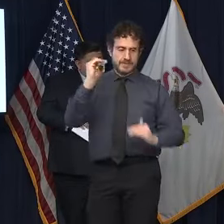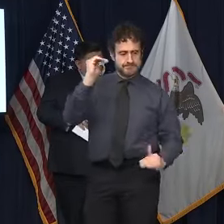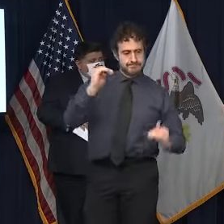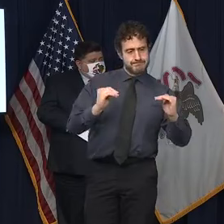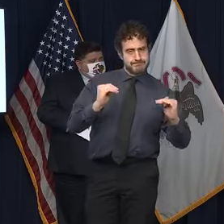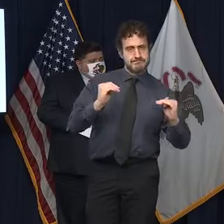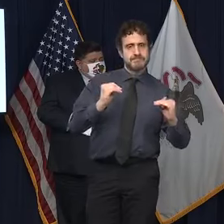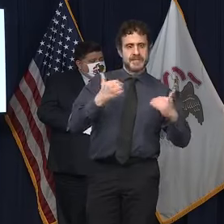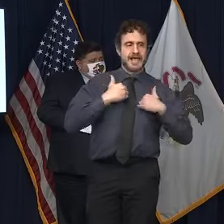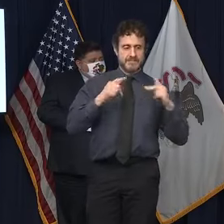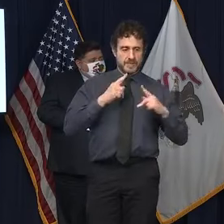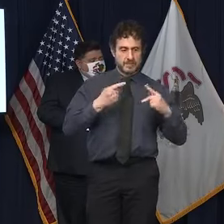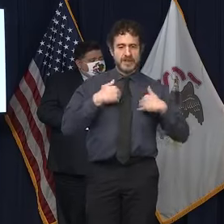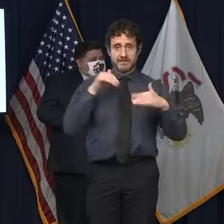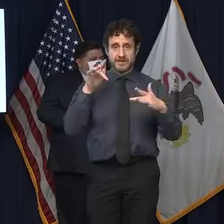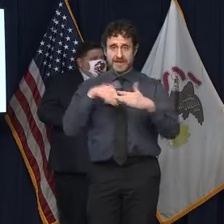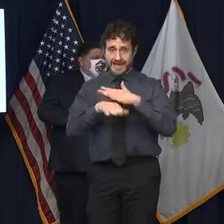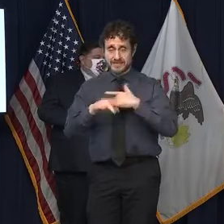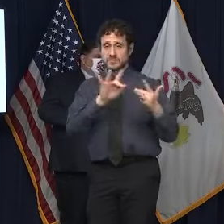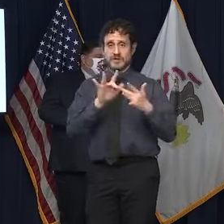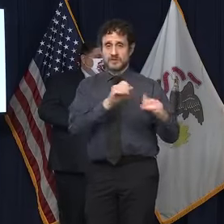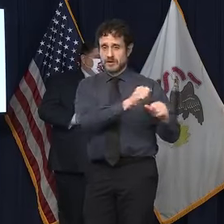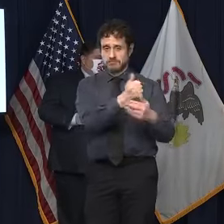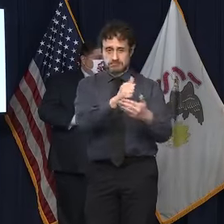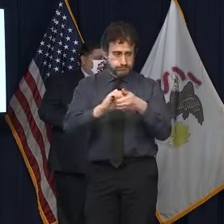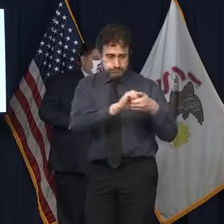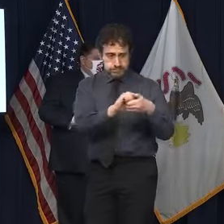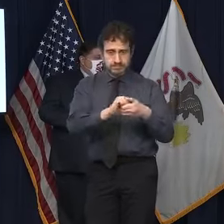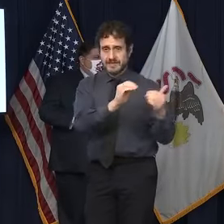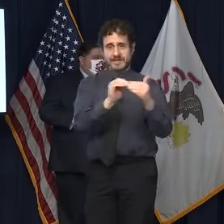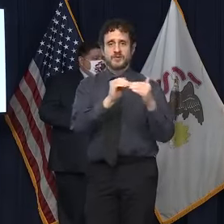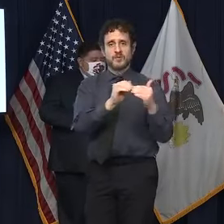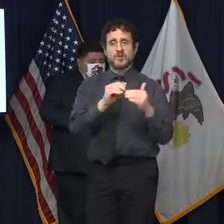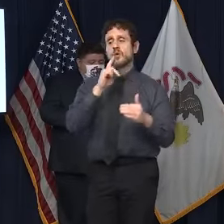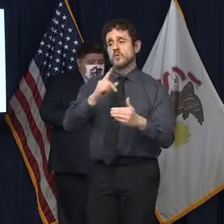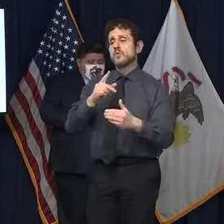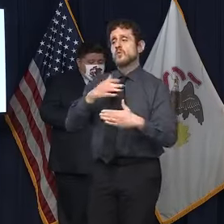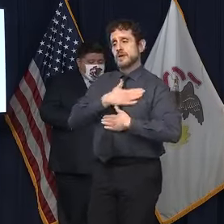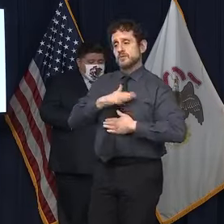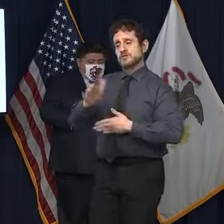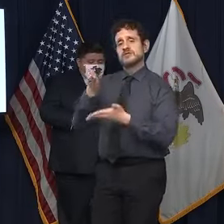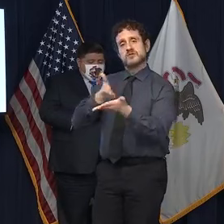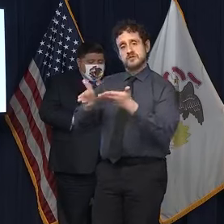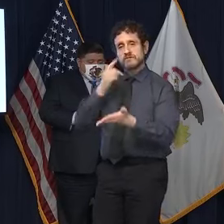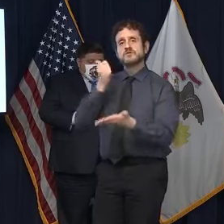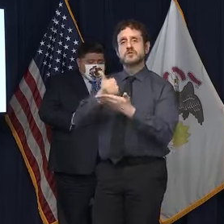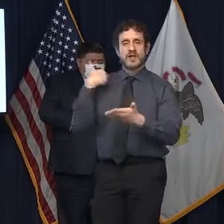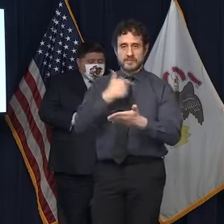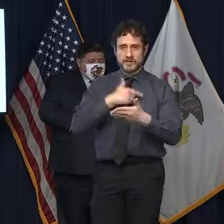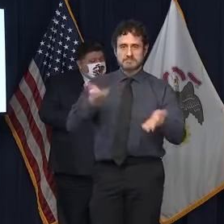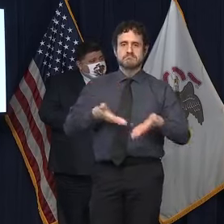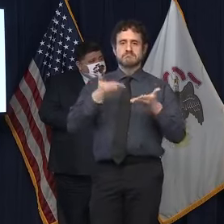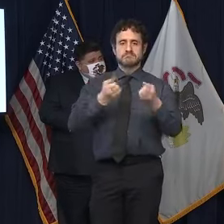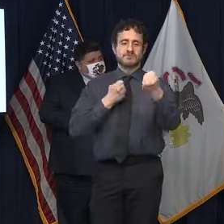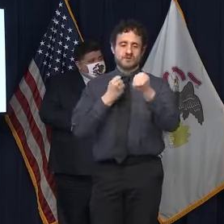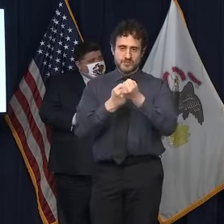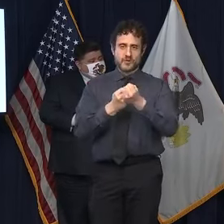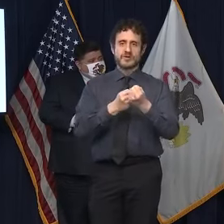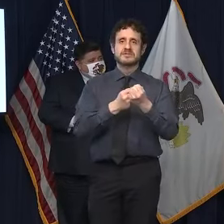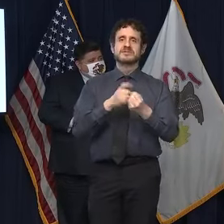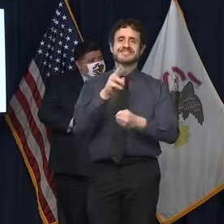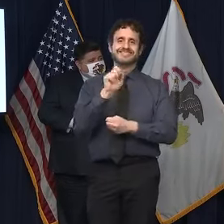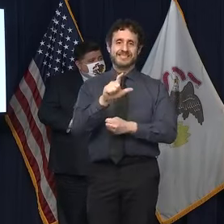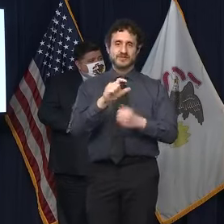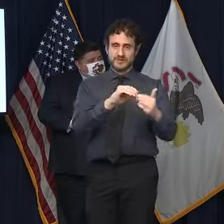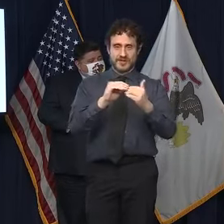their service as we build on our commitment to support sustainable action to advance digital equity. I look forward to the work ahead